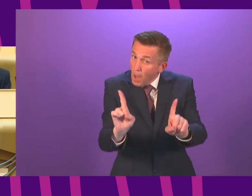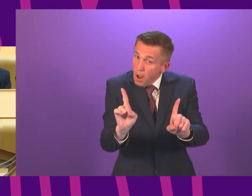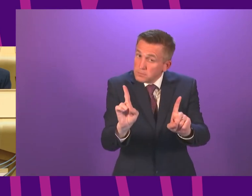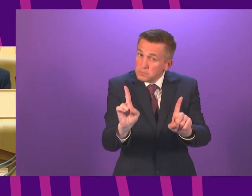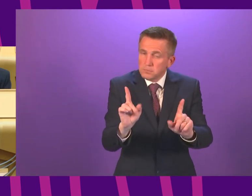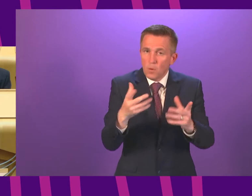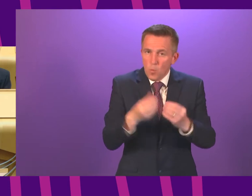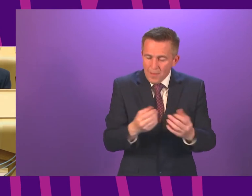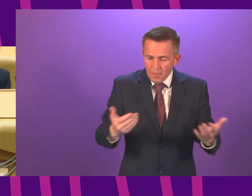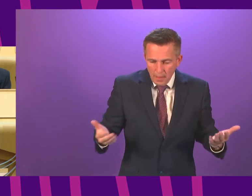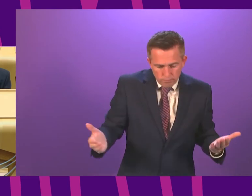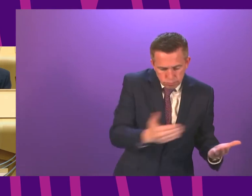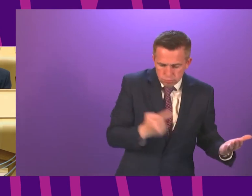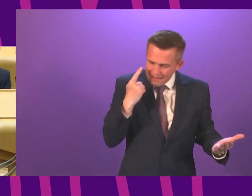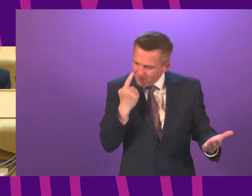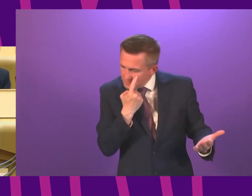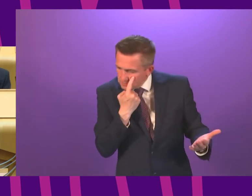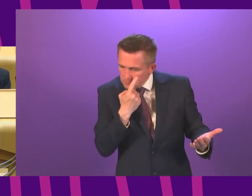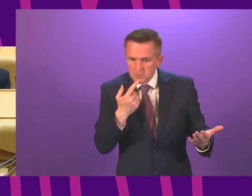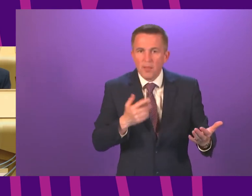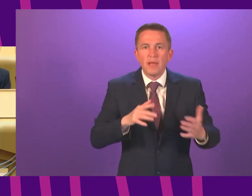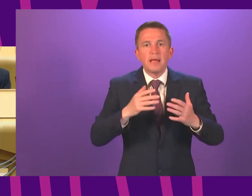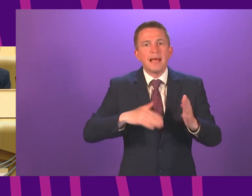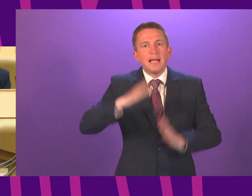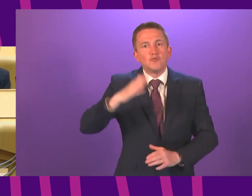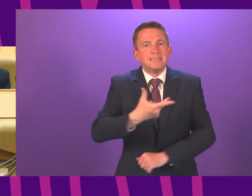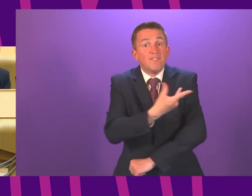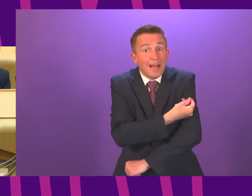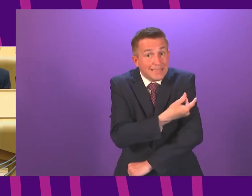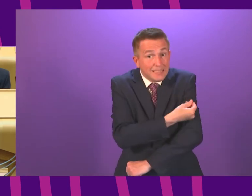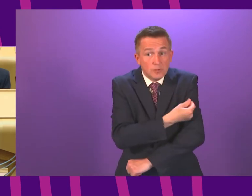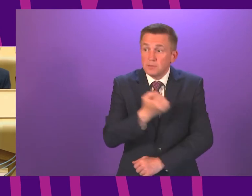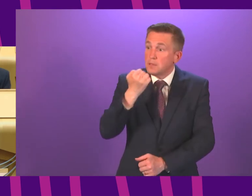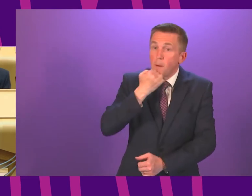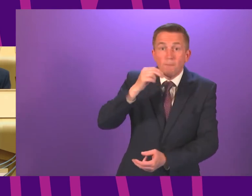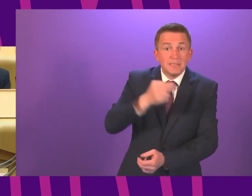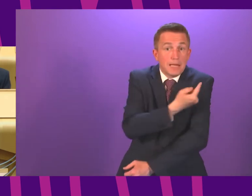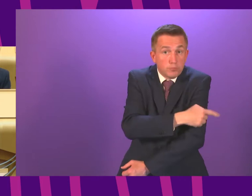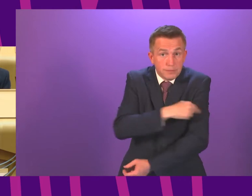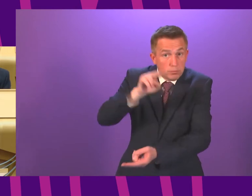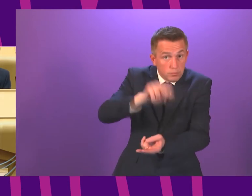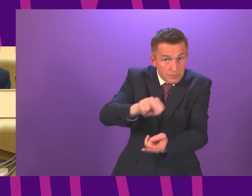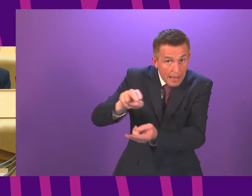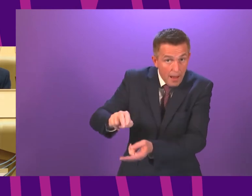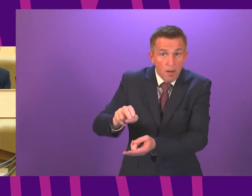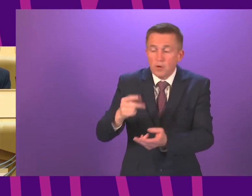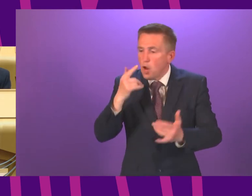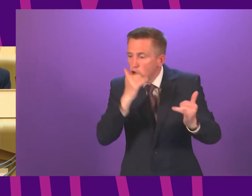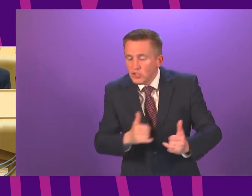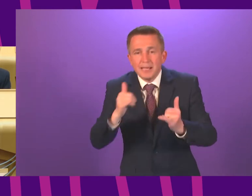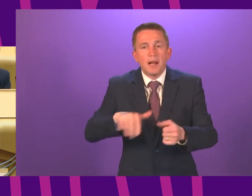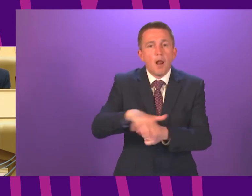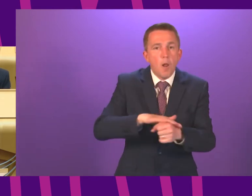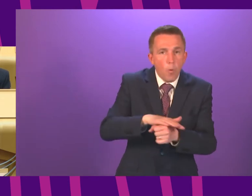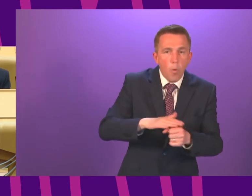emerging evidence of the impact of vaccines that I spoke about a moment ago on hospitalisation and our assessment of local factors and